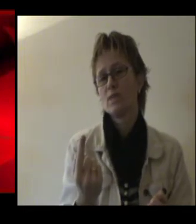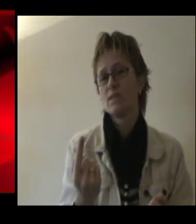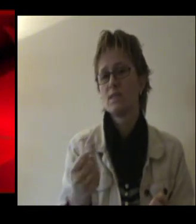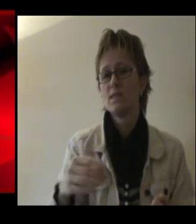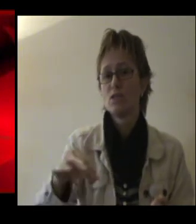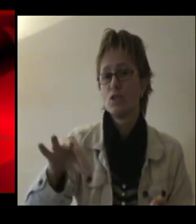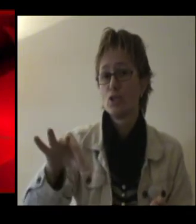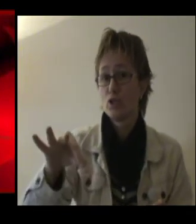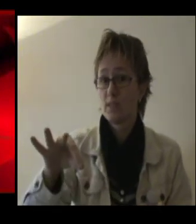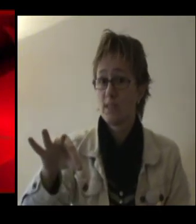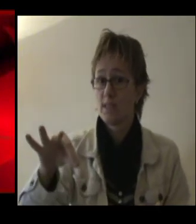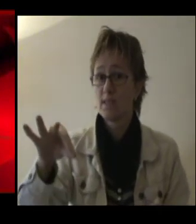we see